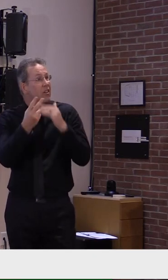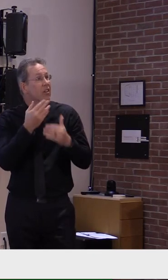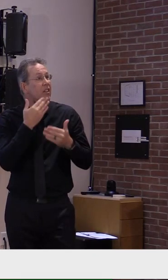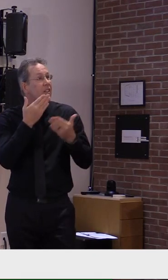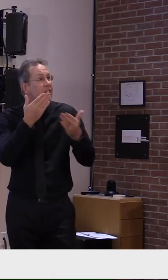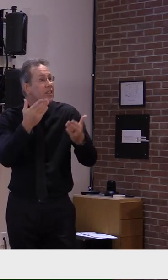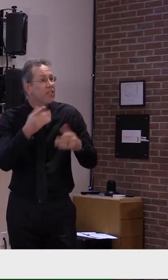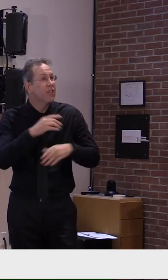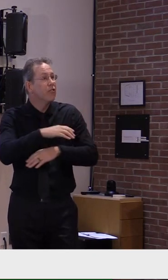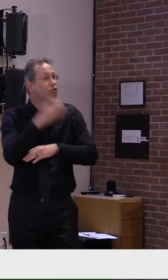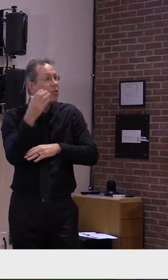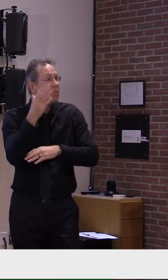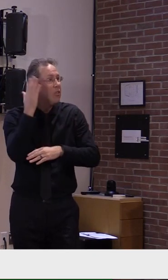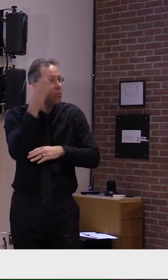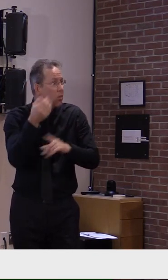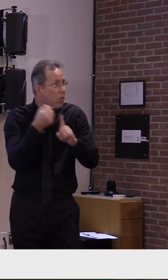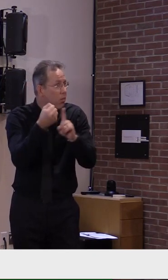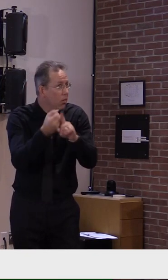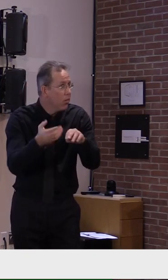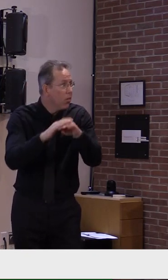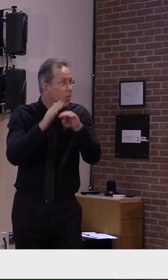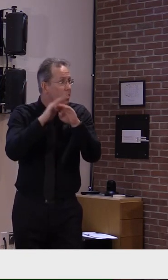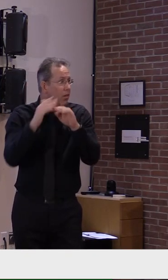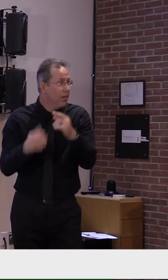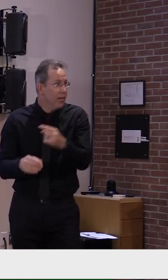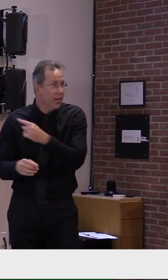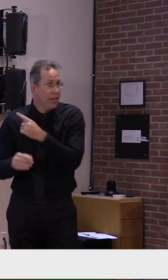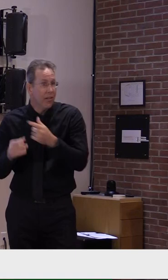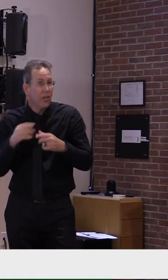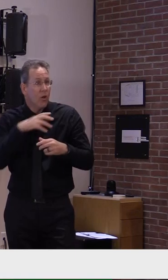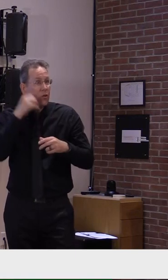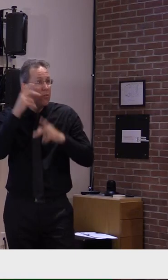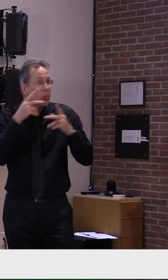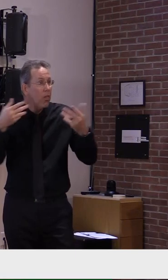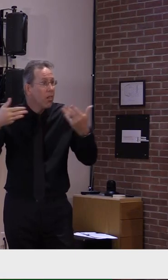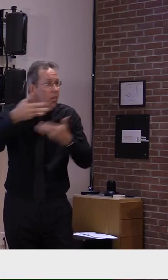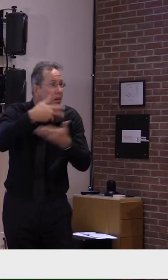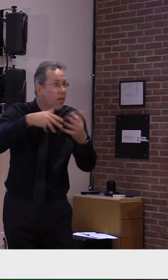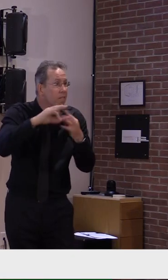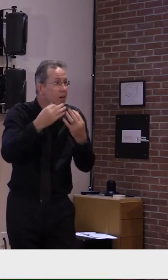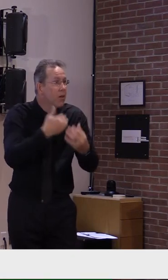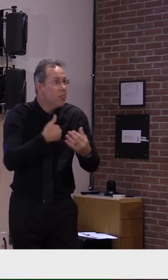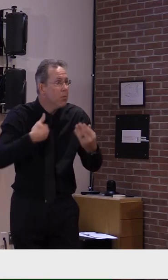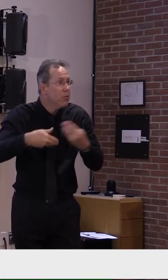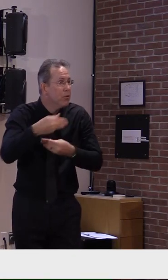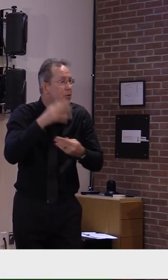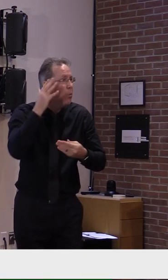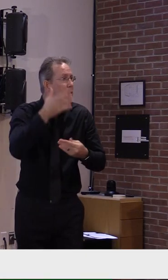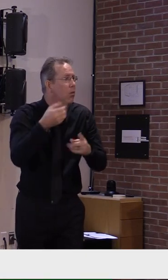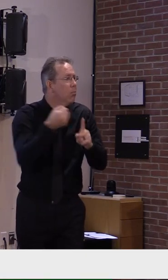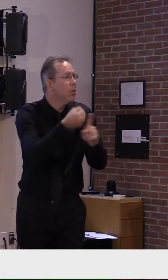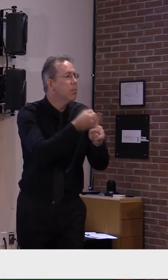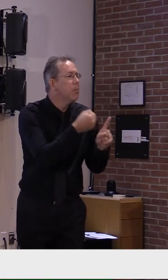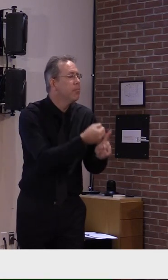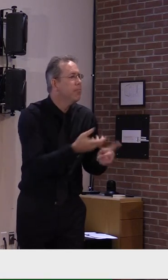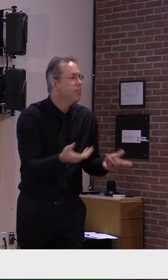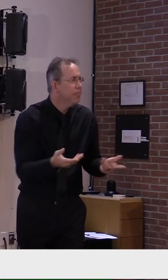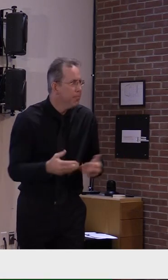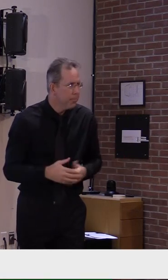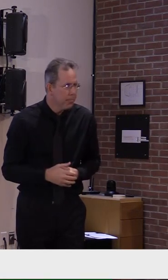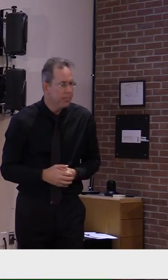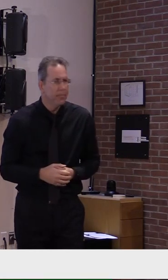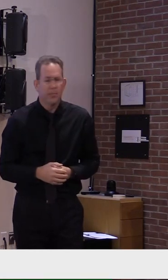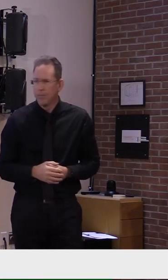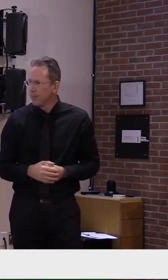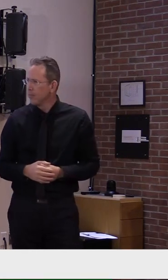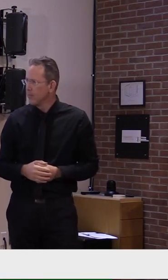point out the new mitigation measures the governor implemented on Friday that went into effect on Saturday night. This is another important thing for us to